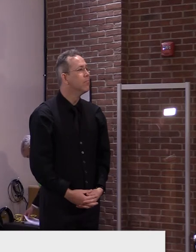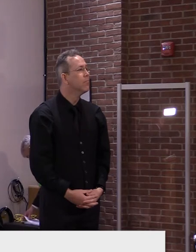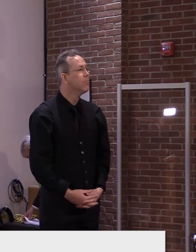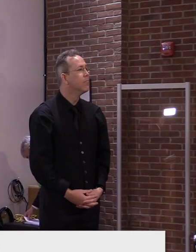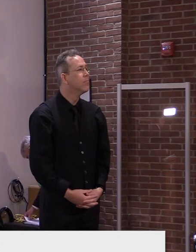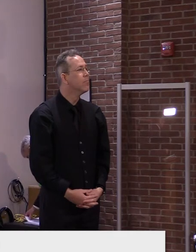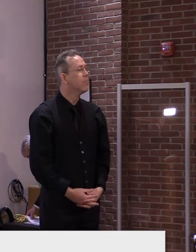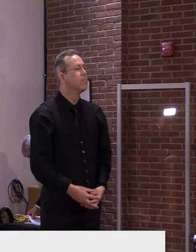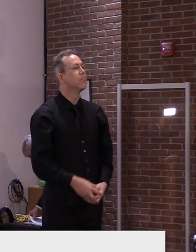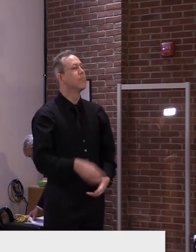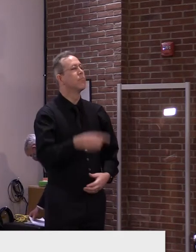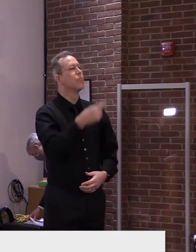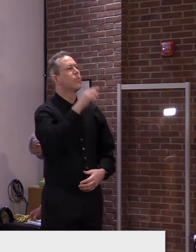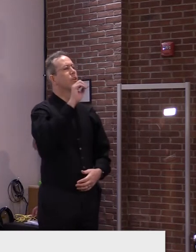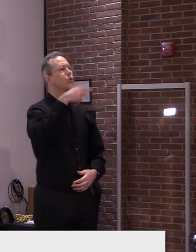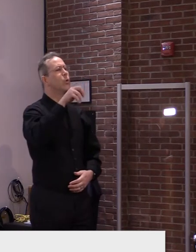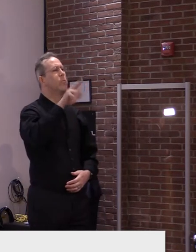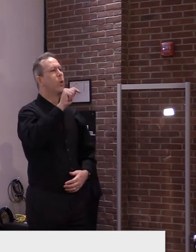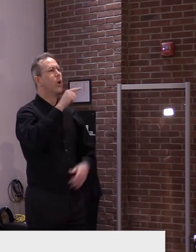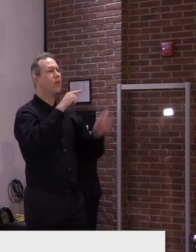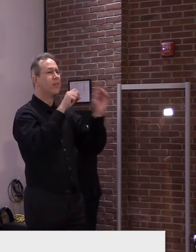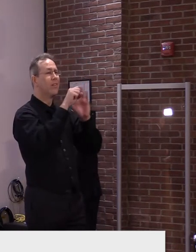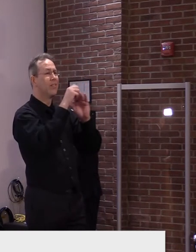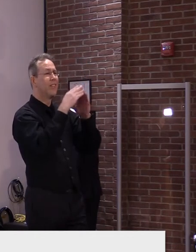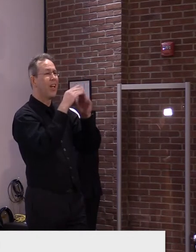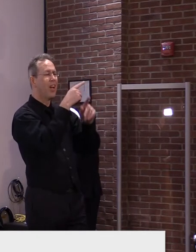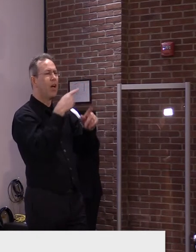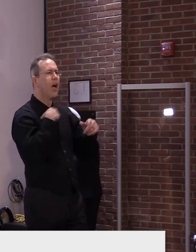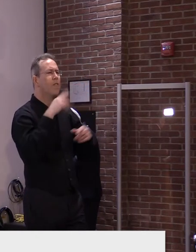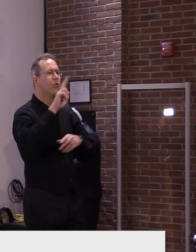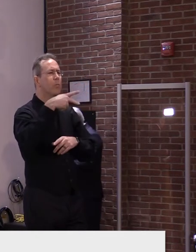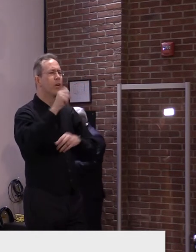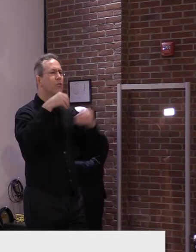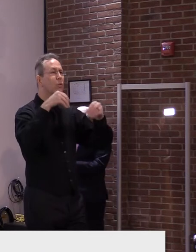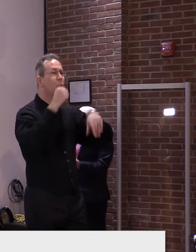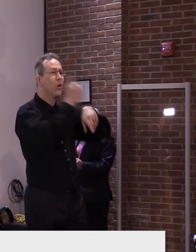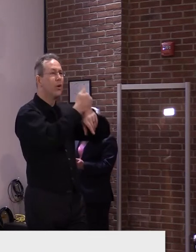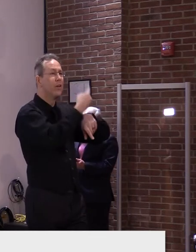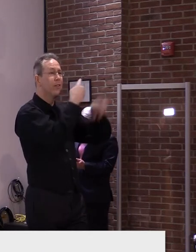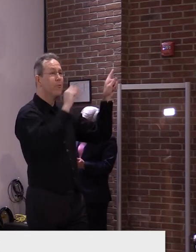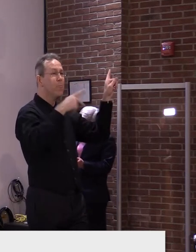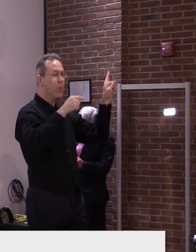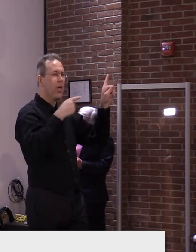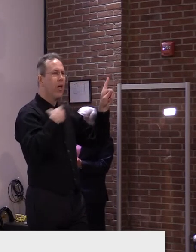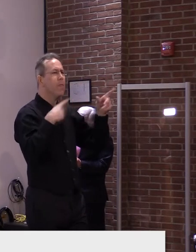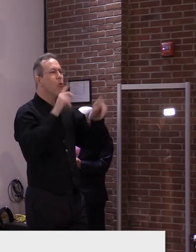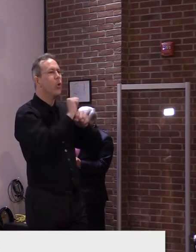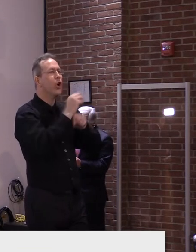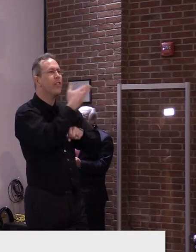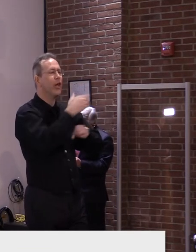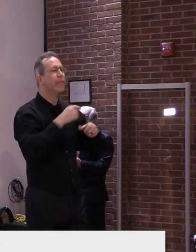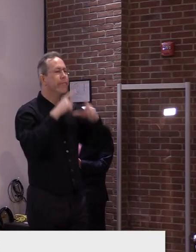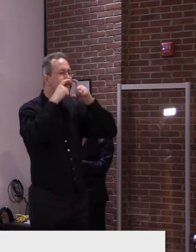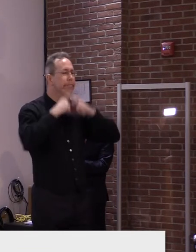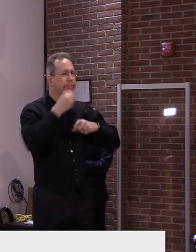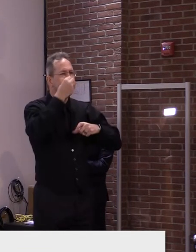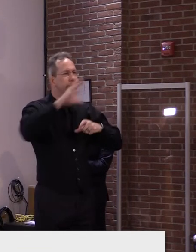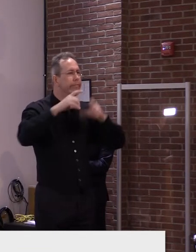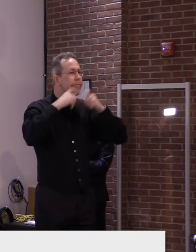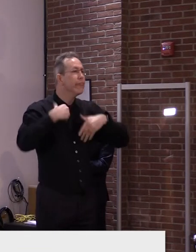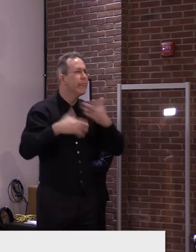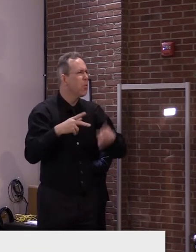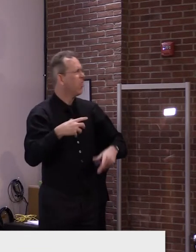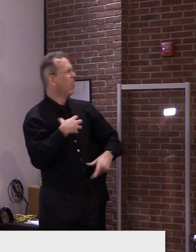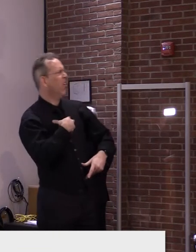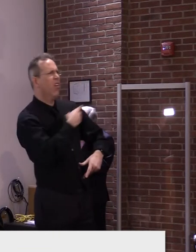store, uh, ultimately ended its relationship. They had a sign posted on their door that said, we choose not to wear a mask. If you're uncomfortable